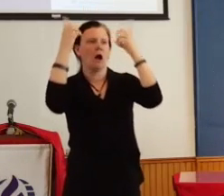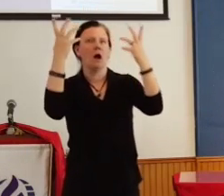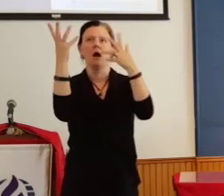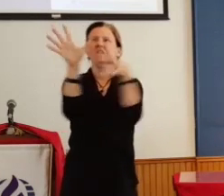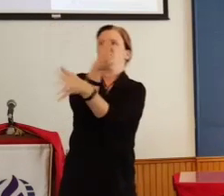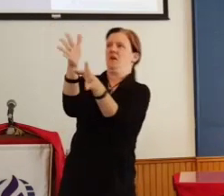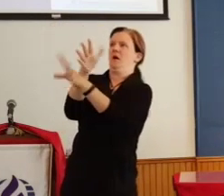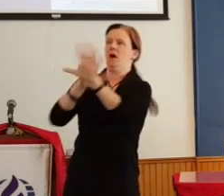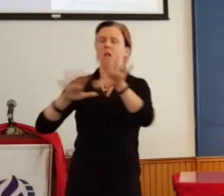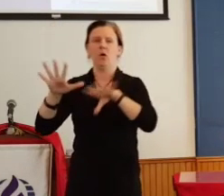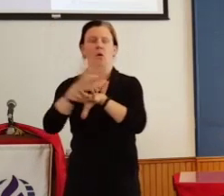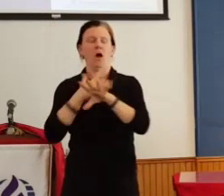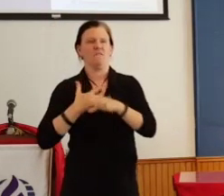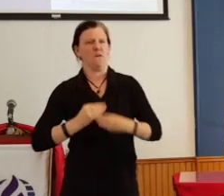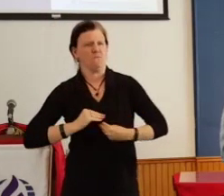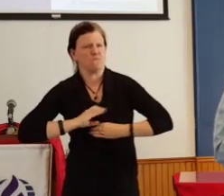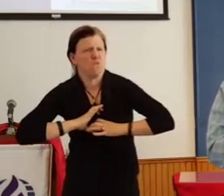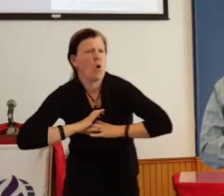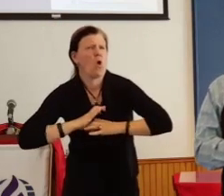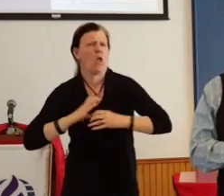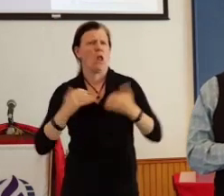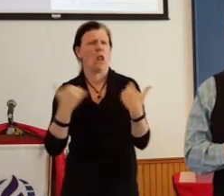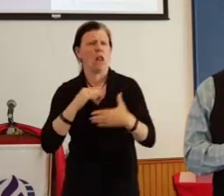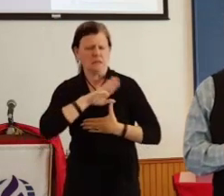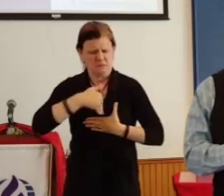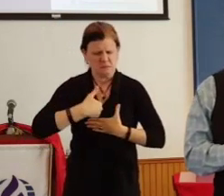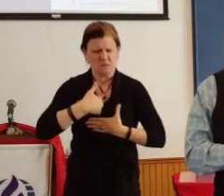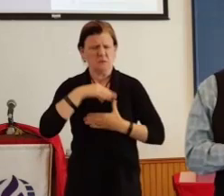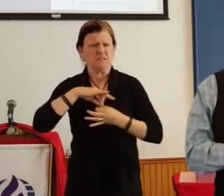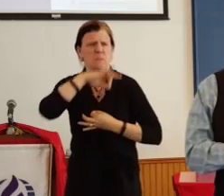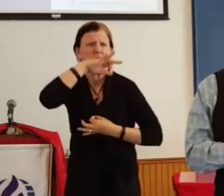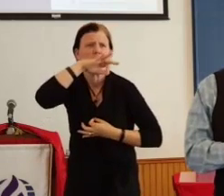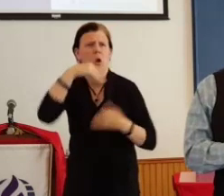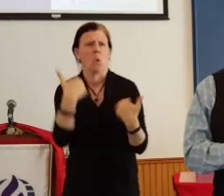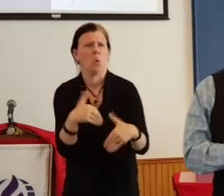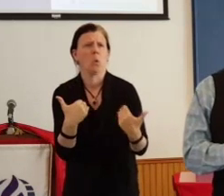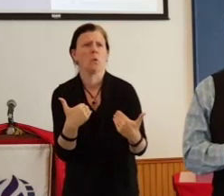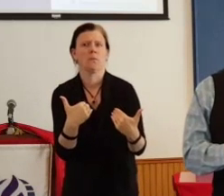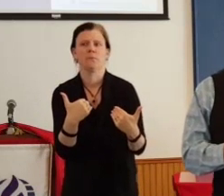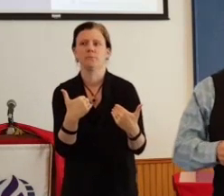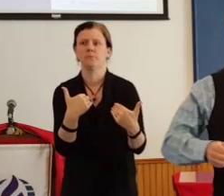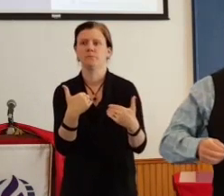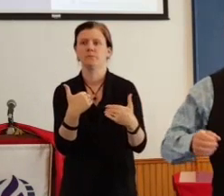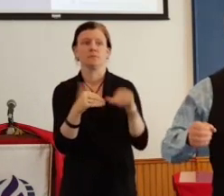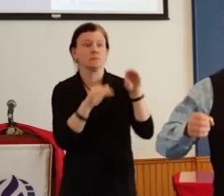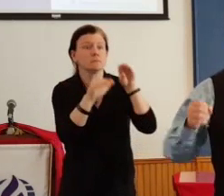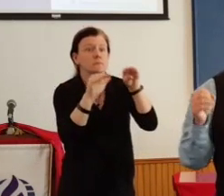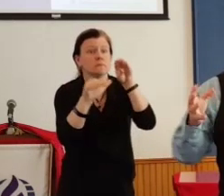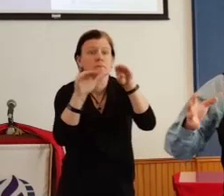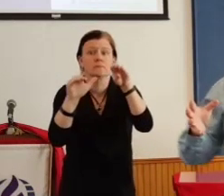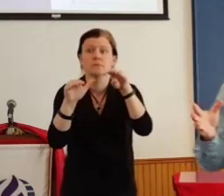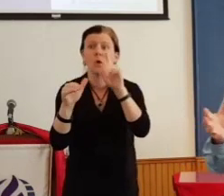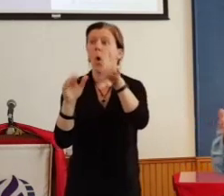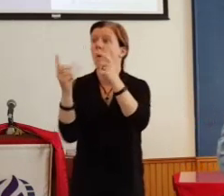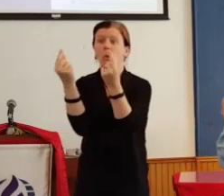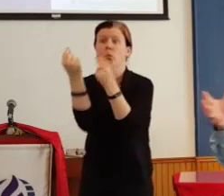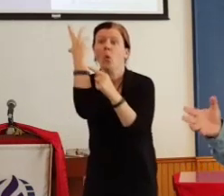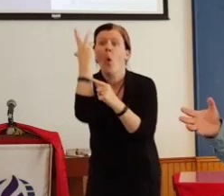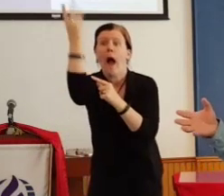we're feeling filled with some kind of power. We turn to our neighbors or maybe we run out into the streets because we want to